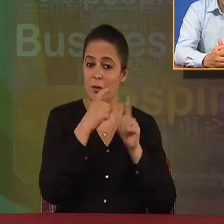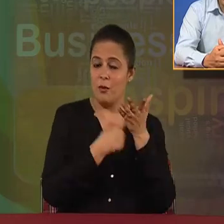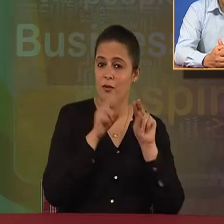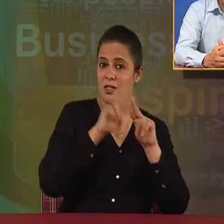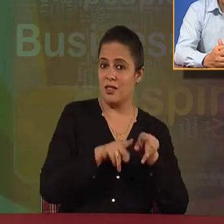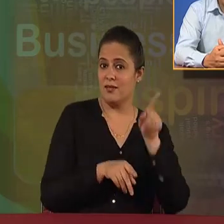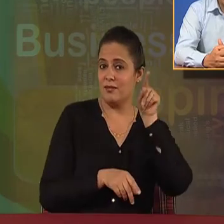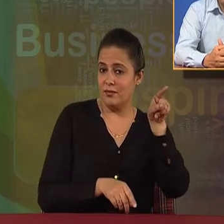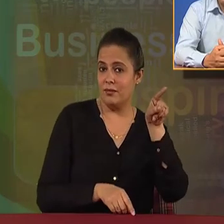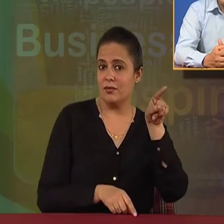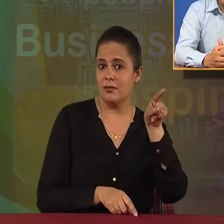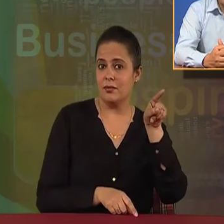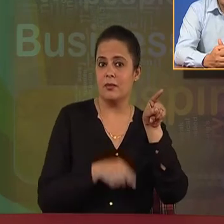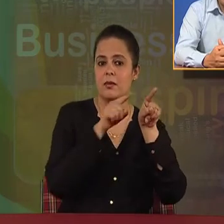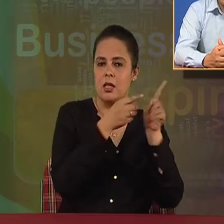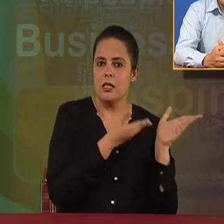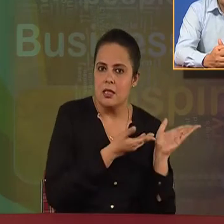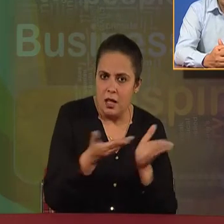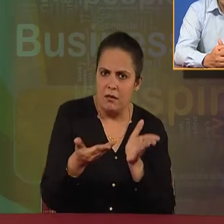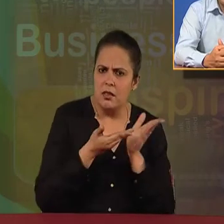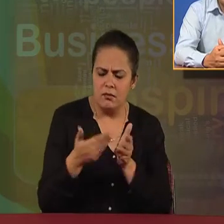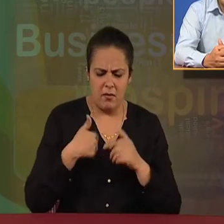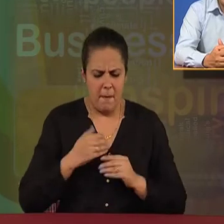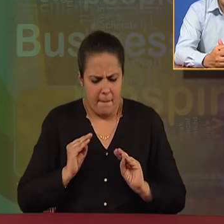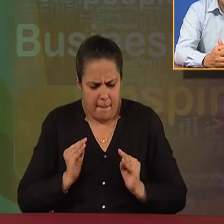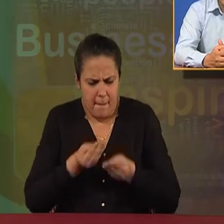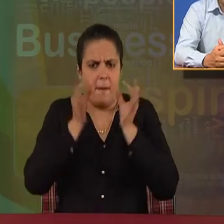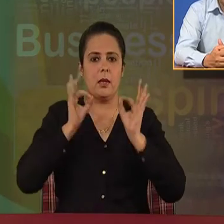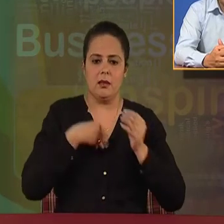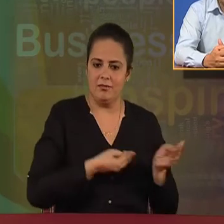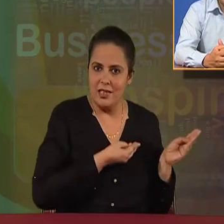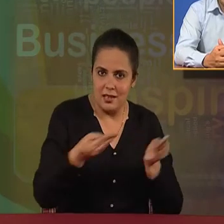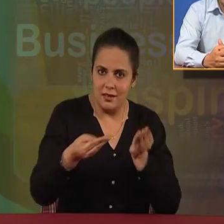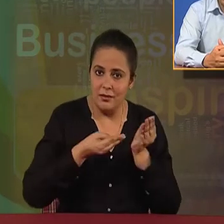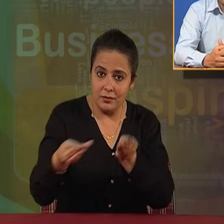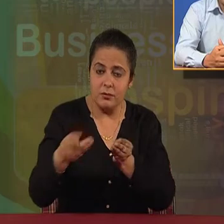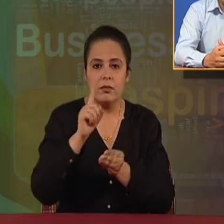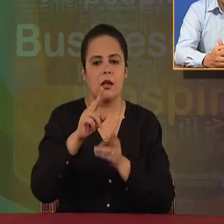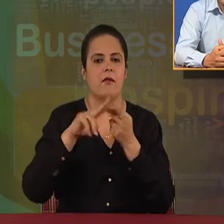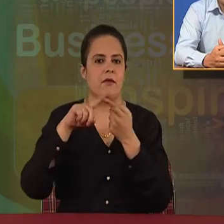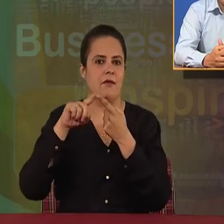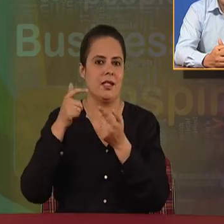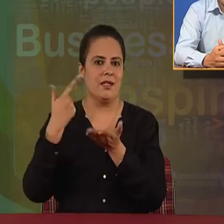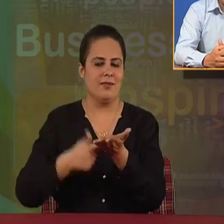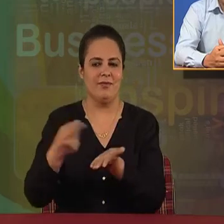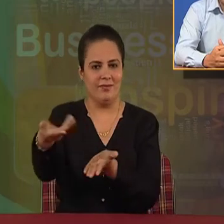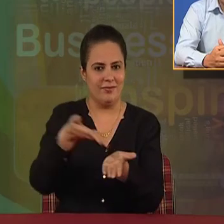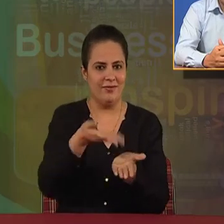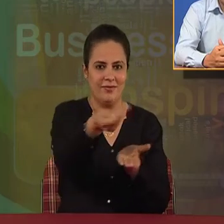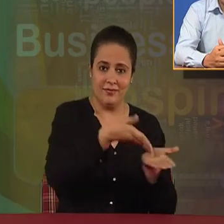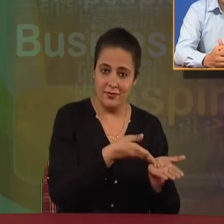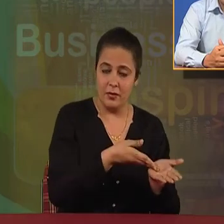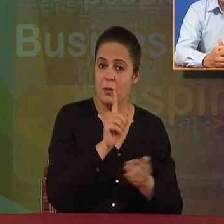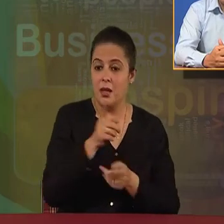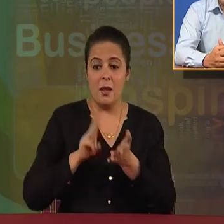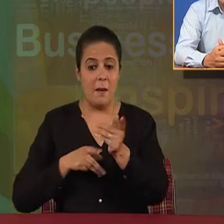in profession, we provide service to the best of our knowledge and ability, and we charge fee according to the same. But management,